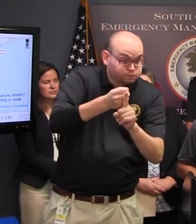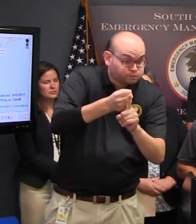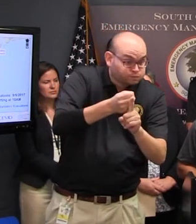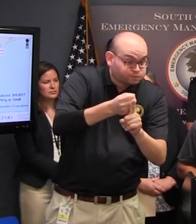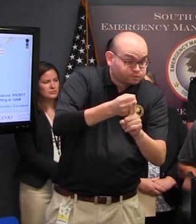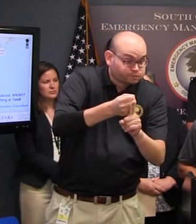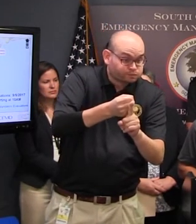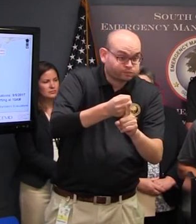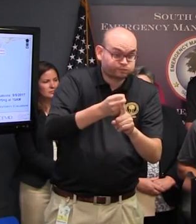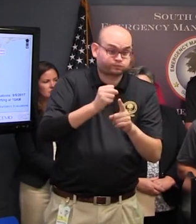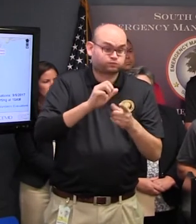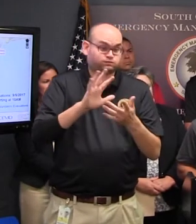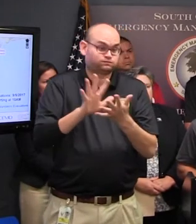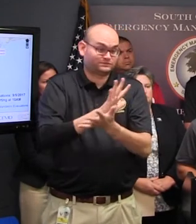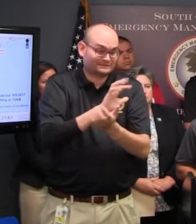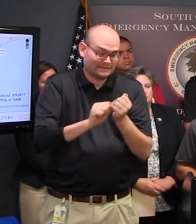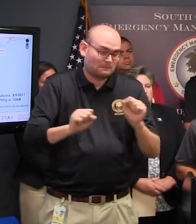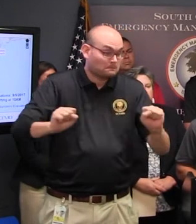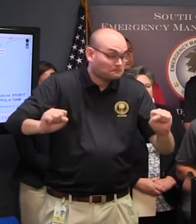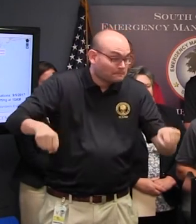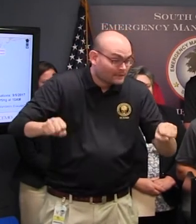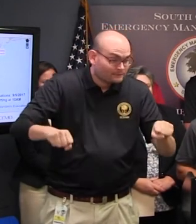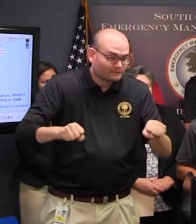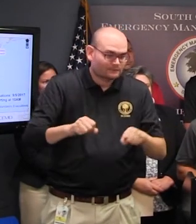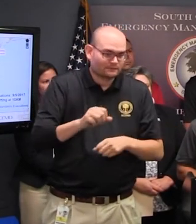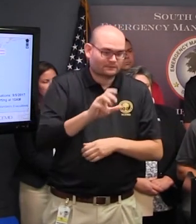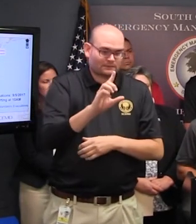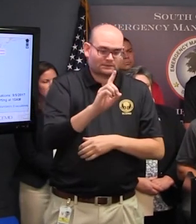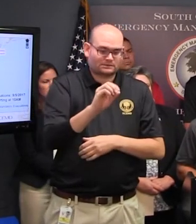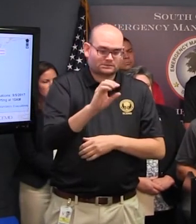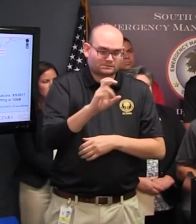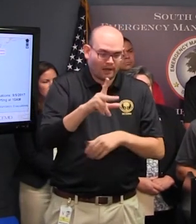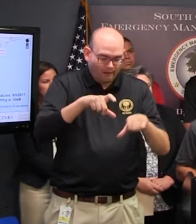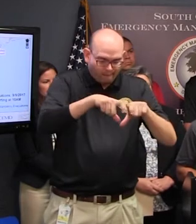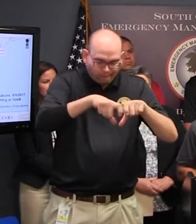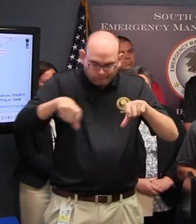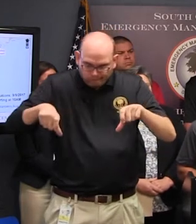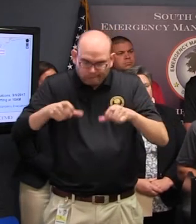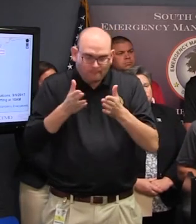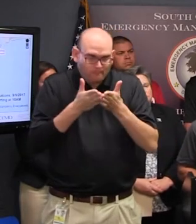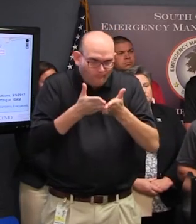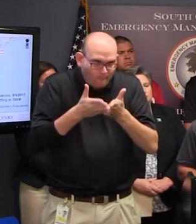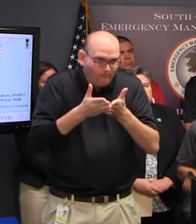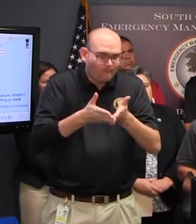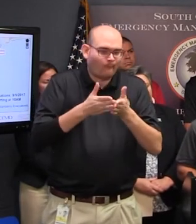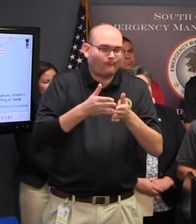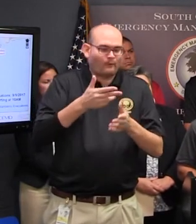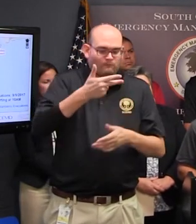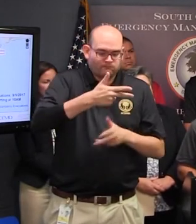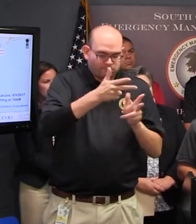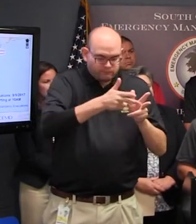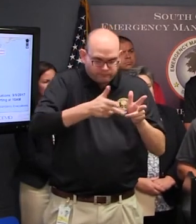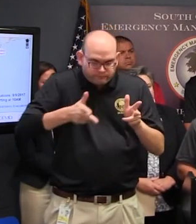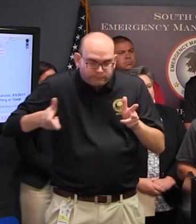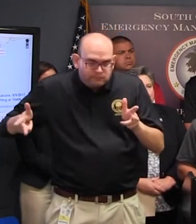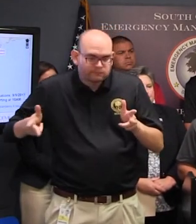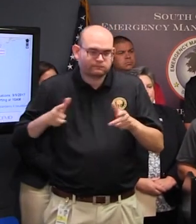docks and piers are possible along with heavy beach erosion barrier islands and low-lying coastal roadways could become flooded.